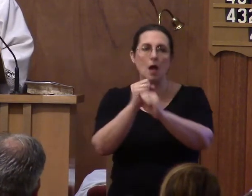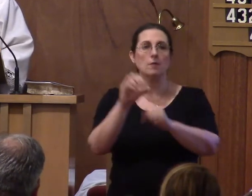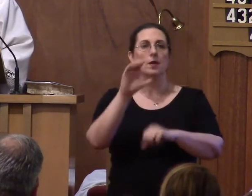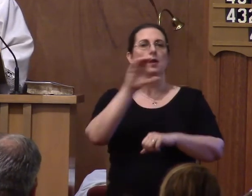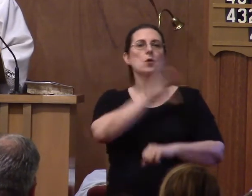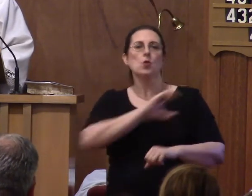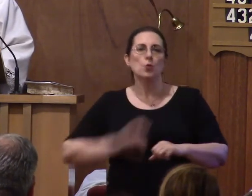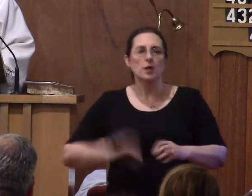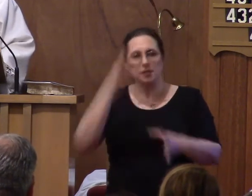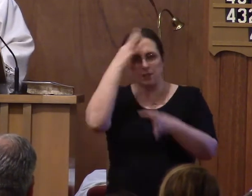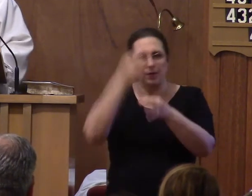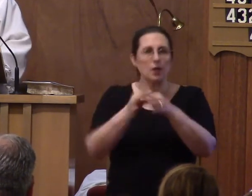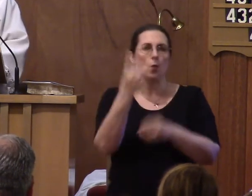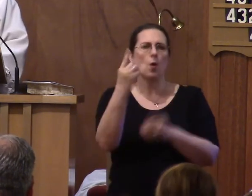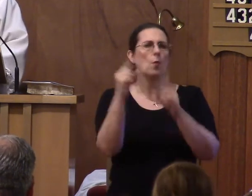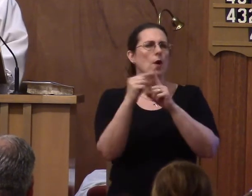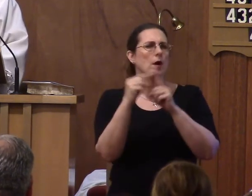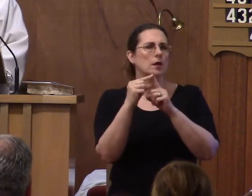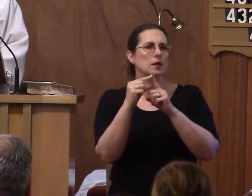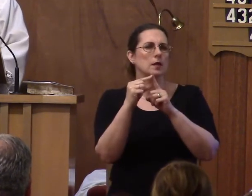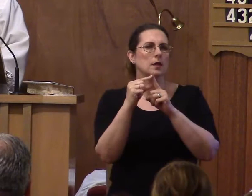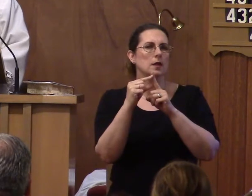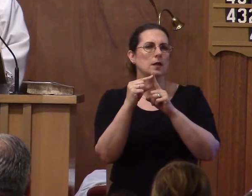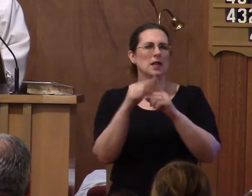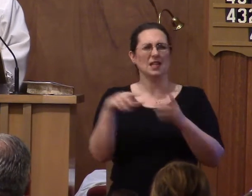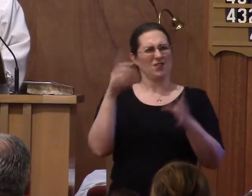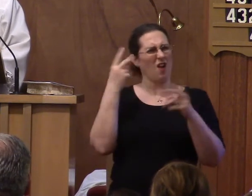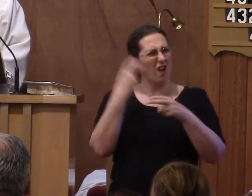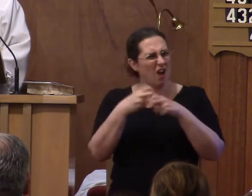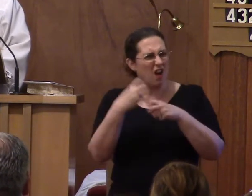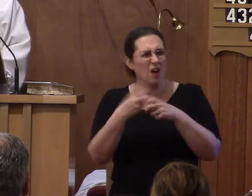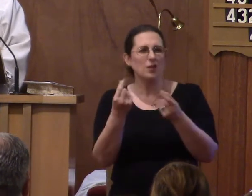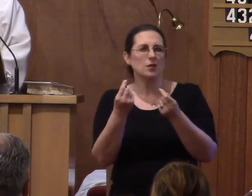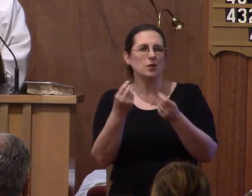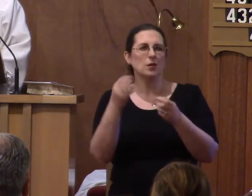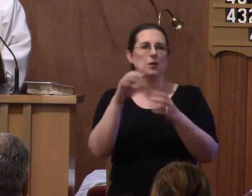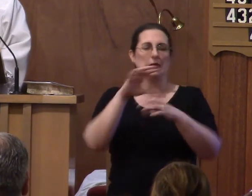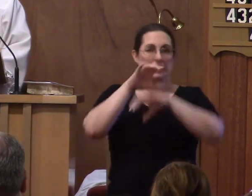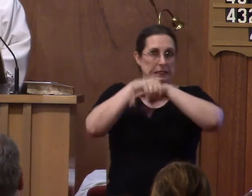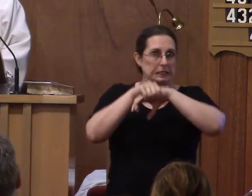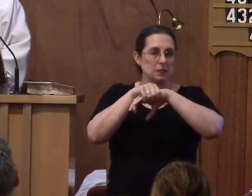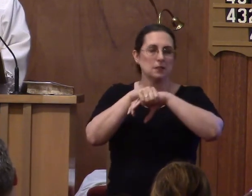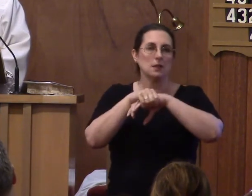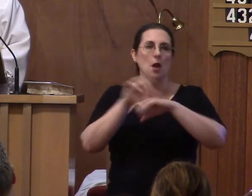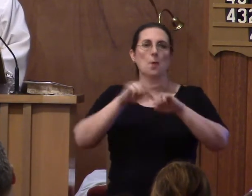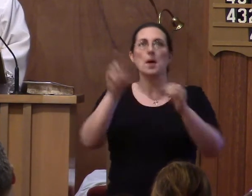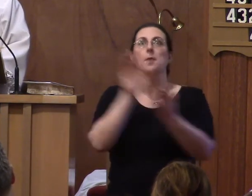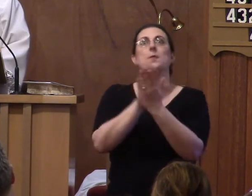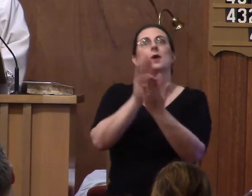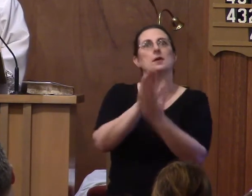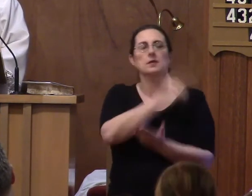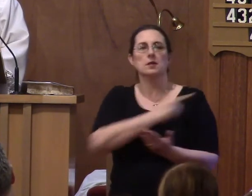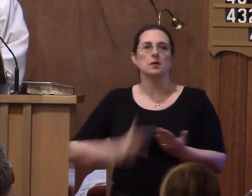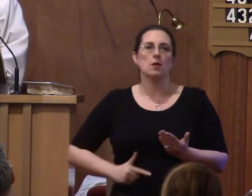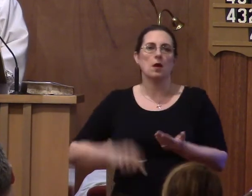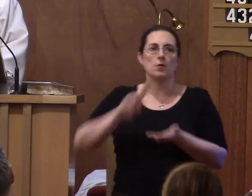in one word. It would be rather difficult to do in English. But praise the Lord, the Holy Spirit did not